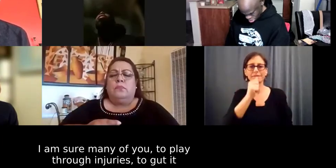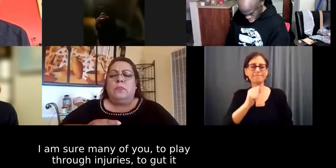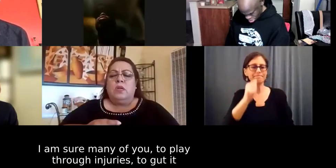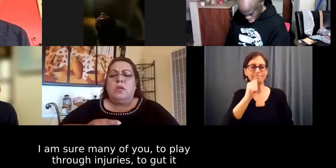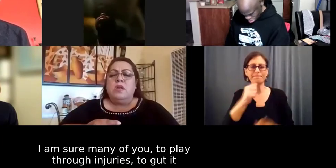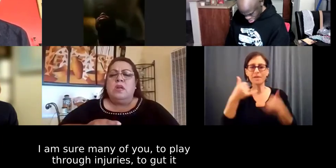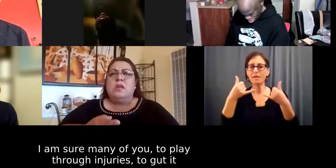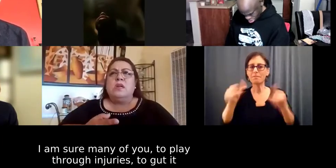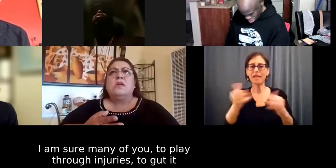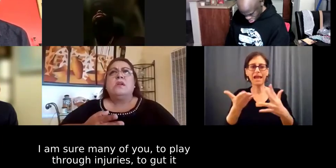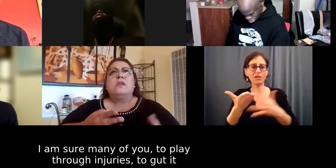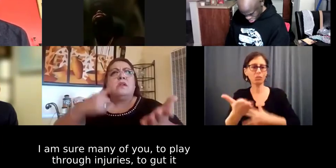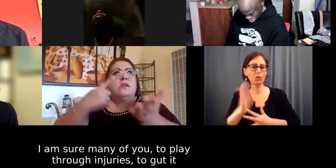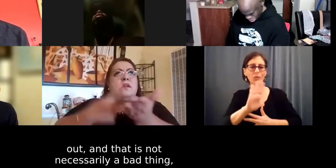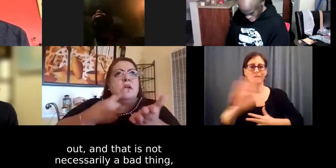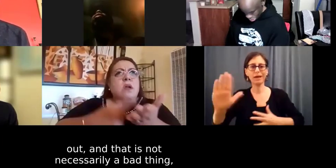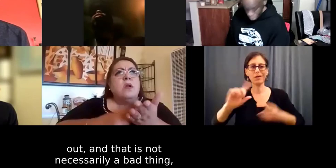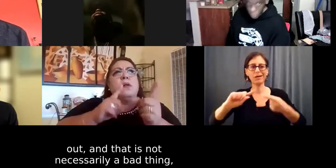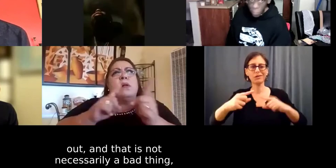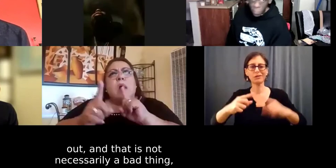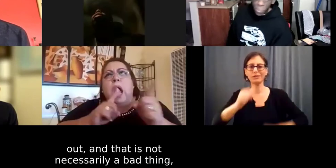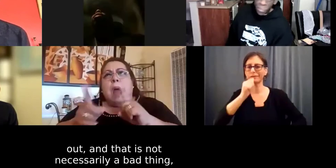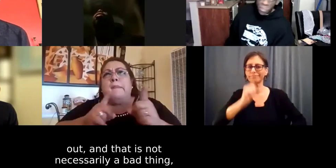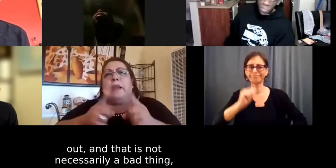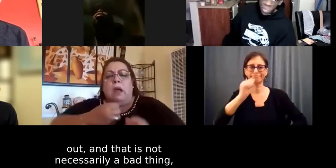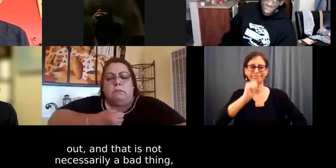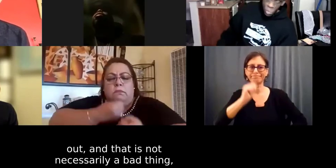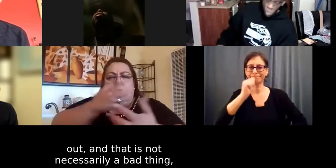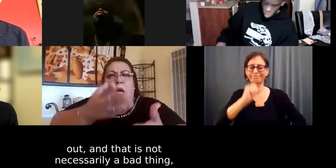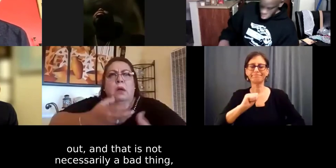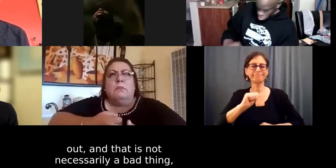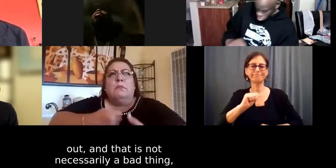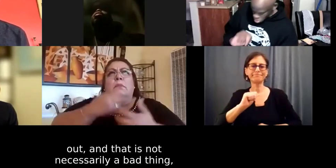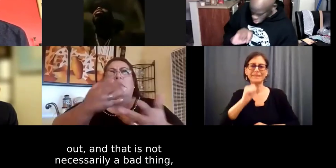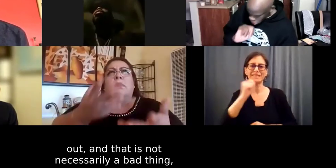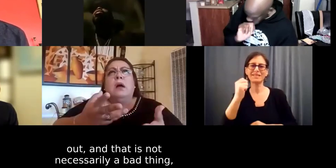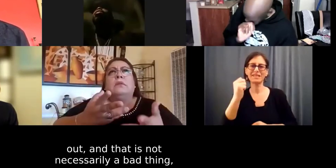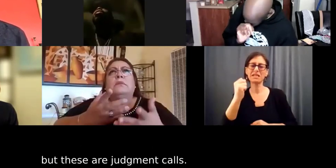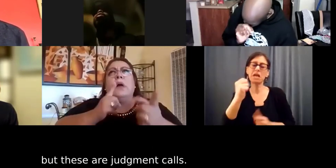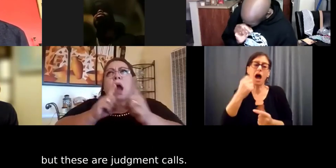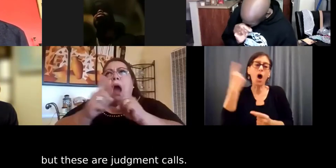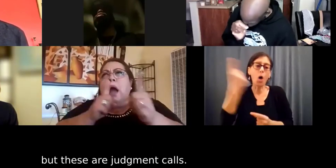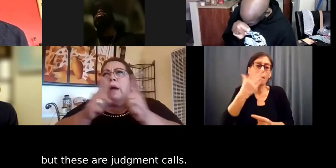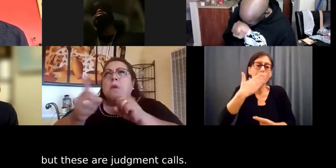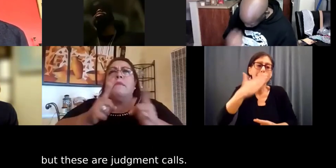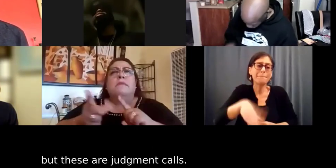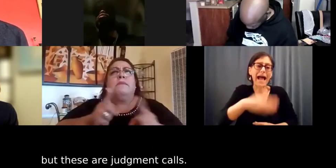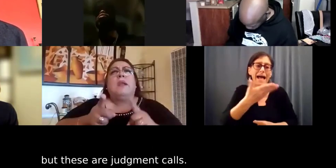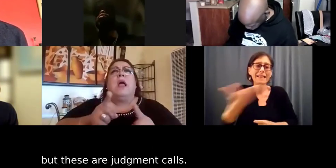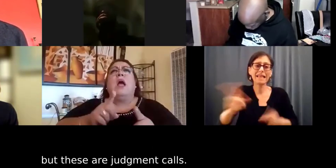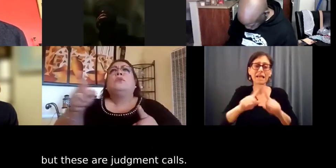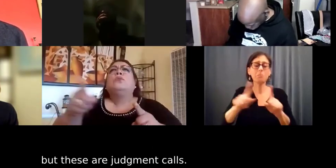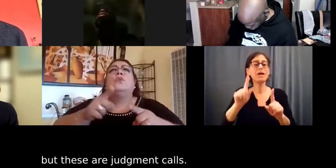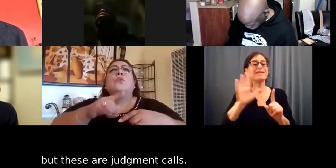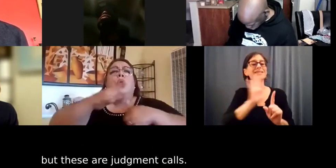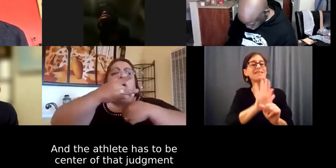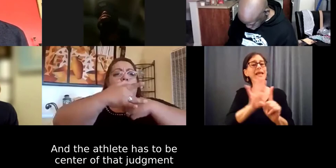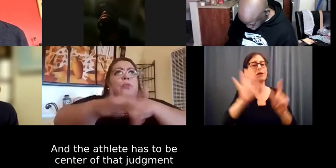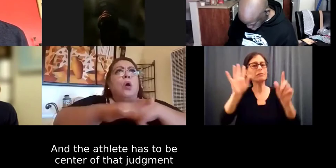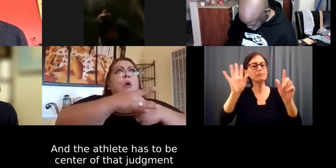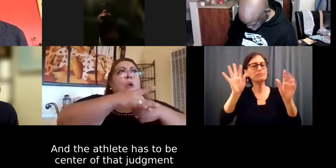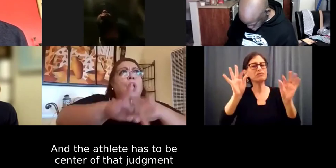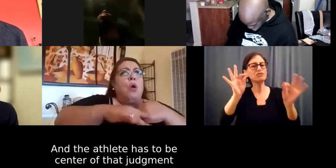to you know gut it out and that's not necessarily a bad thing but these are judgment calls